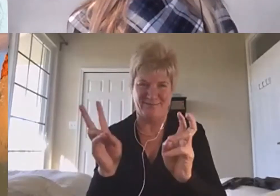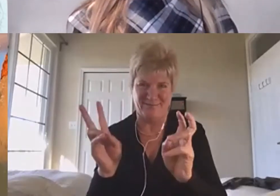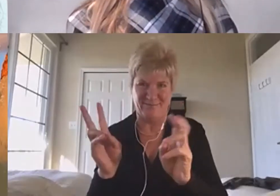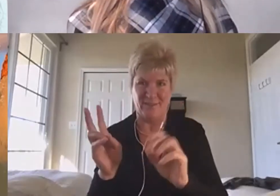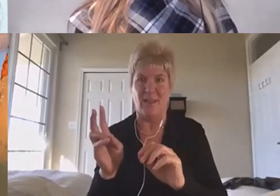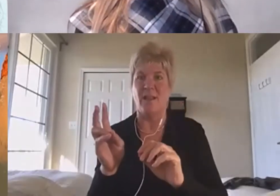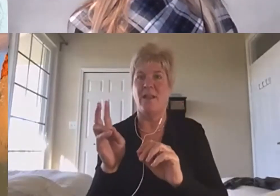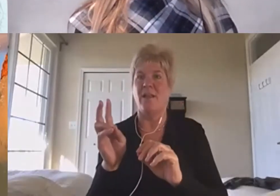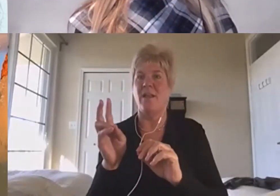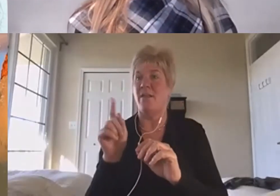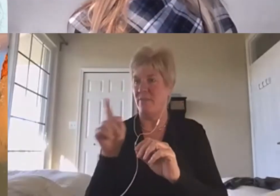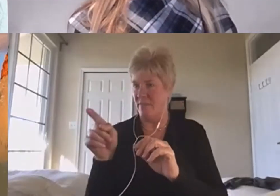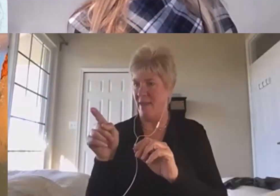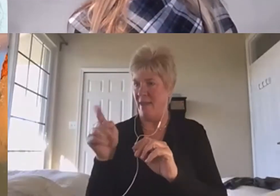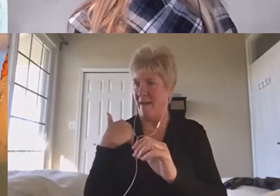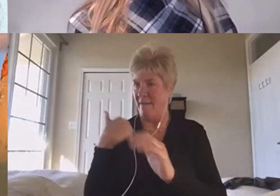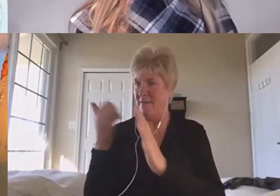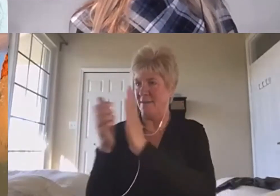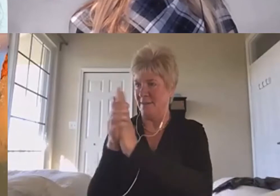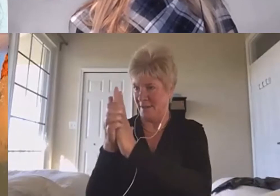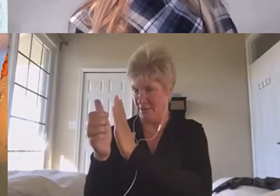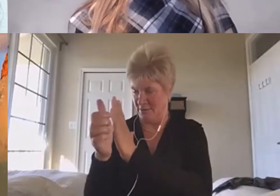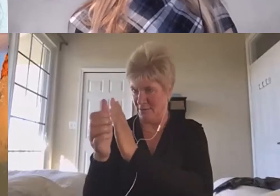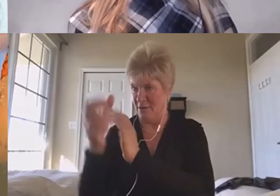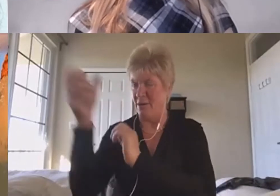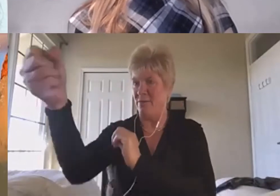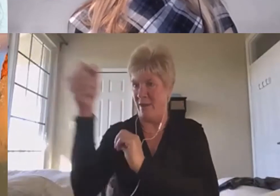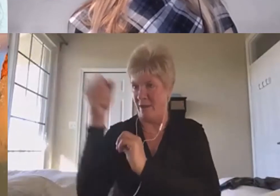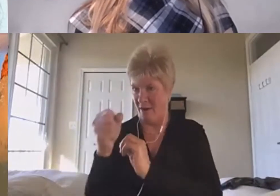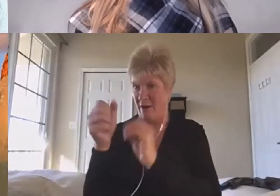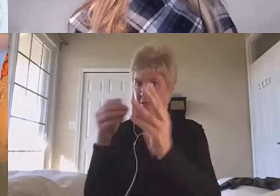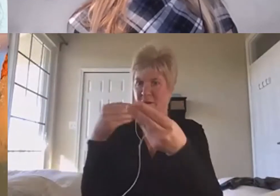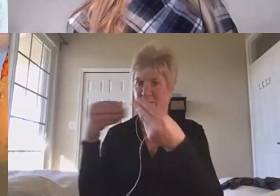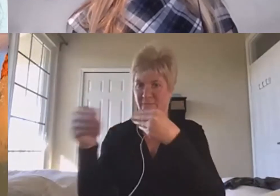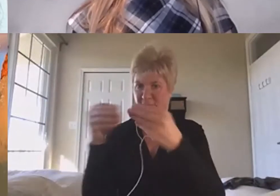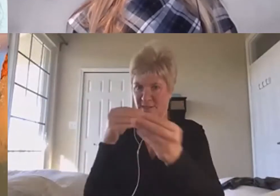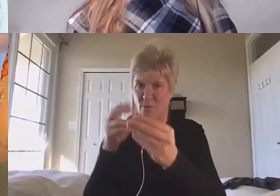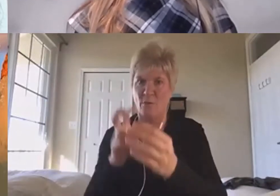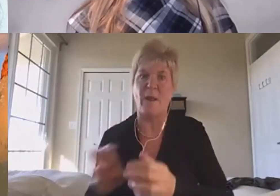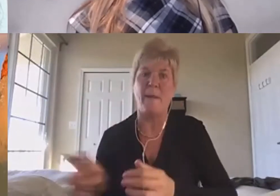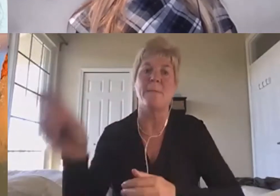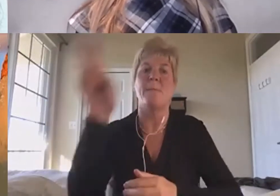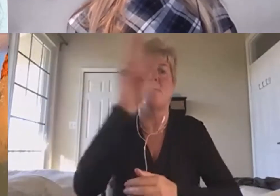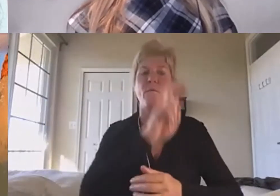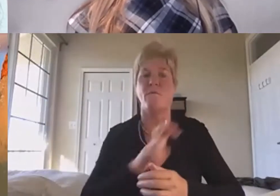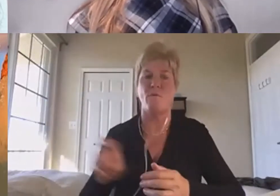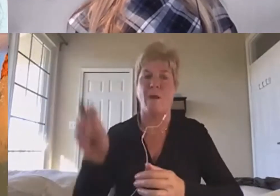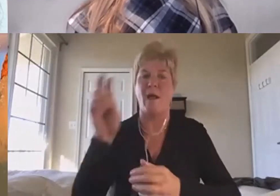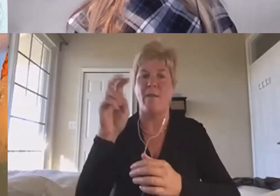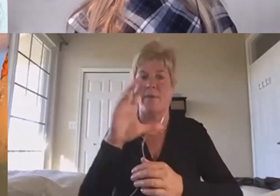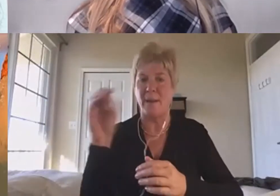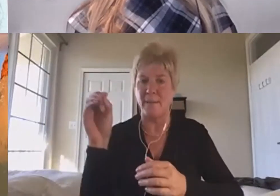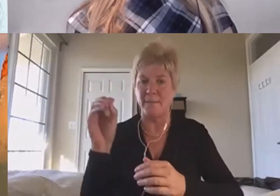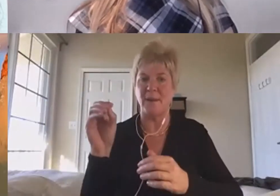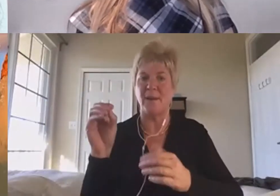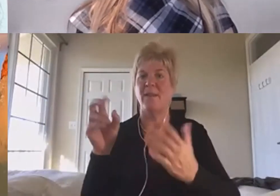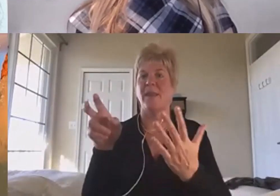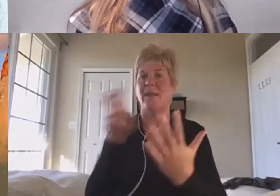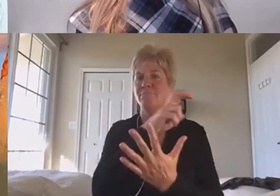flexible, they can move around the company, they can move up, move down, move sideways.